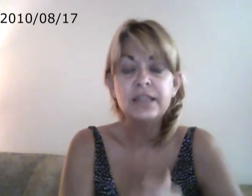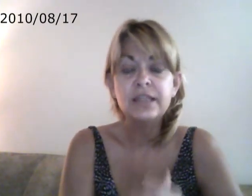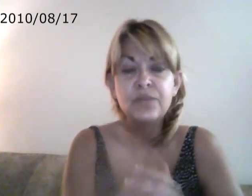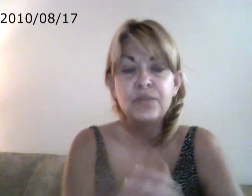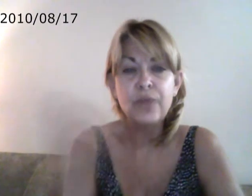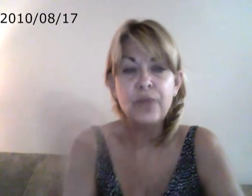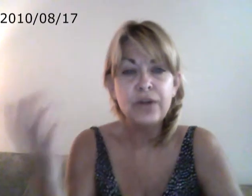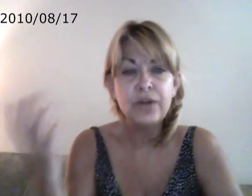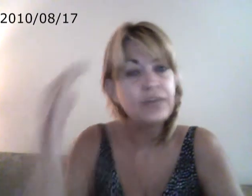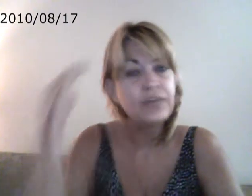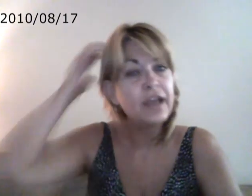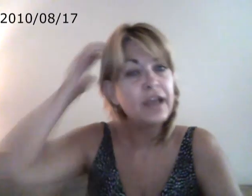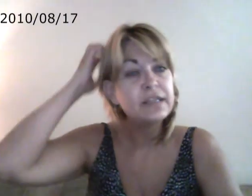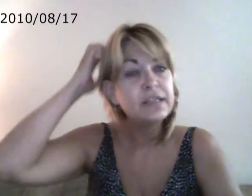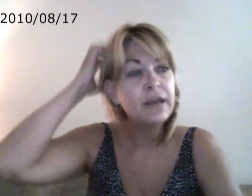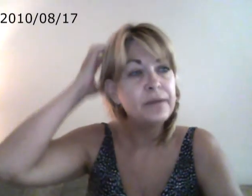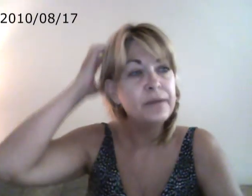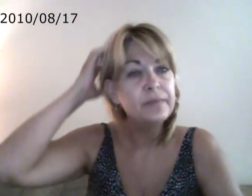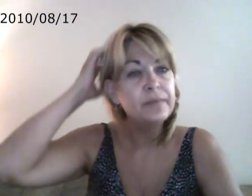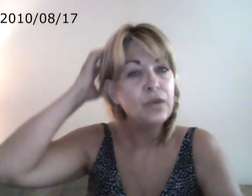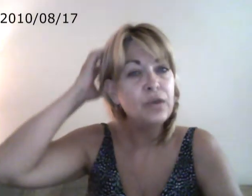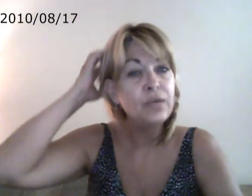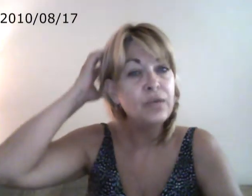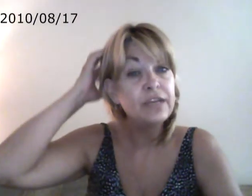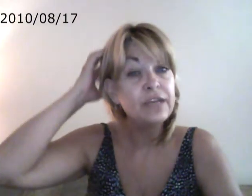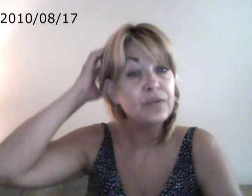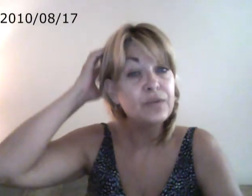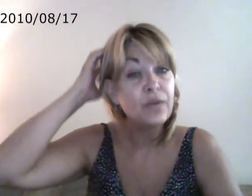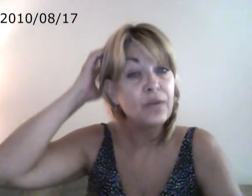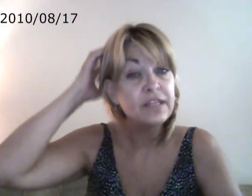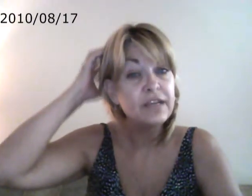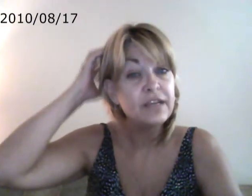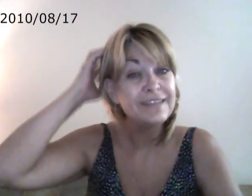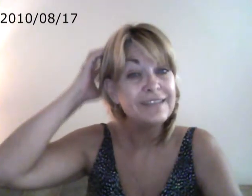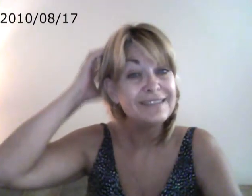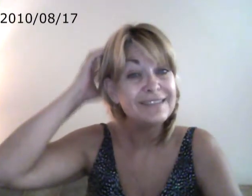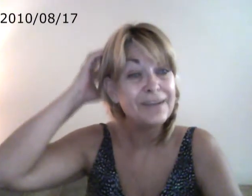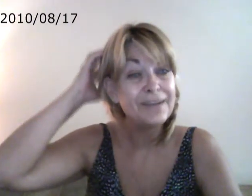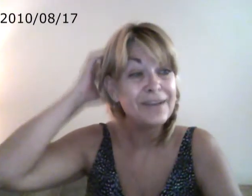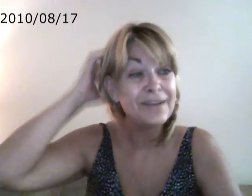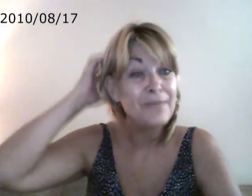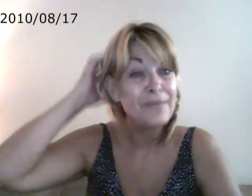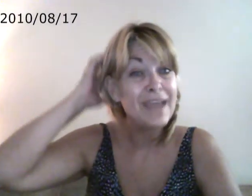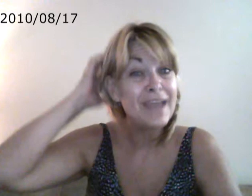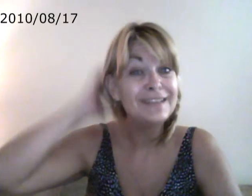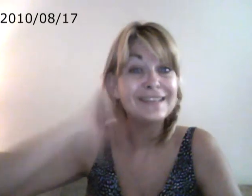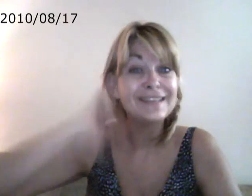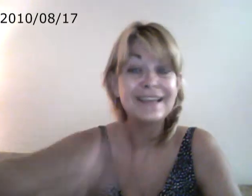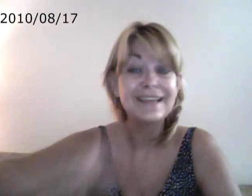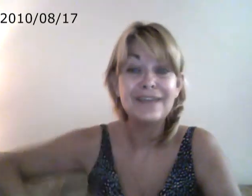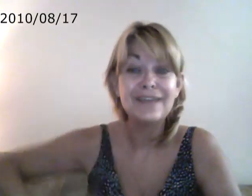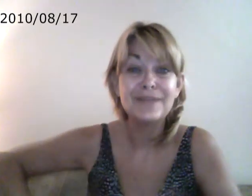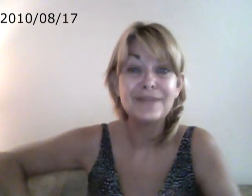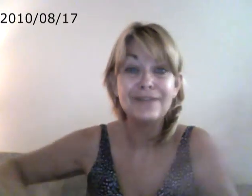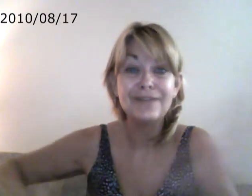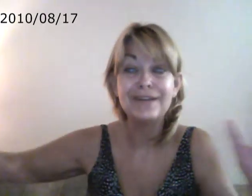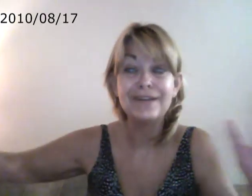with a partner that, you know, only hears what he wants to hear. You know, like if a man is like a couch potato looking at